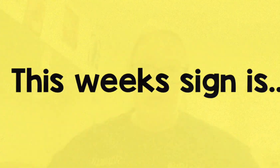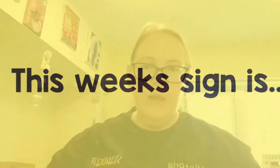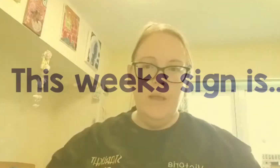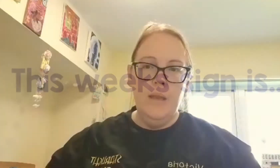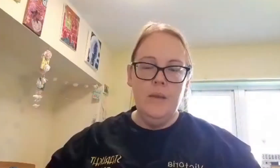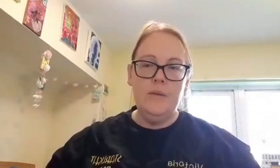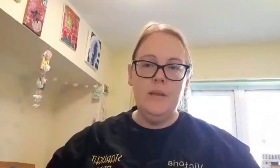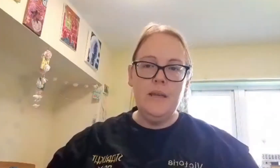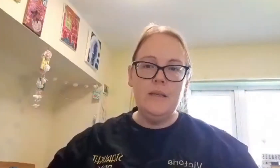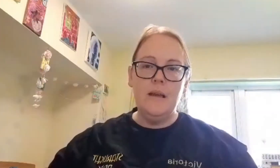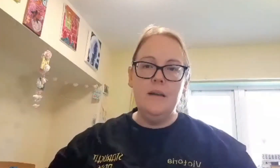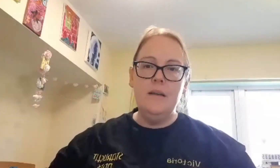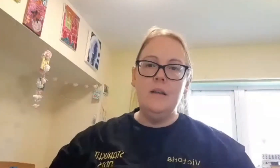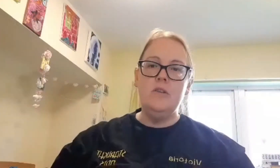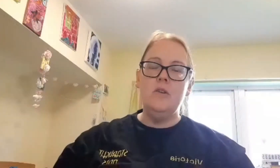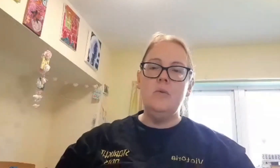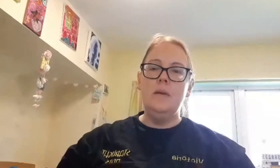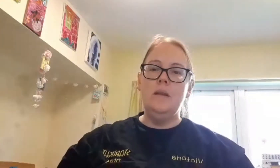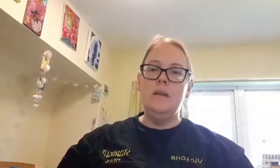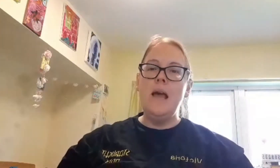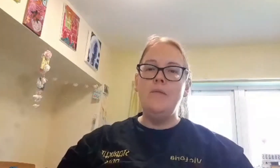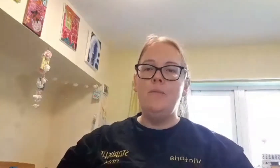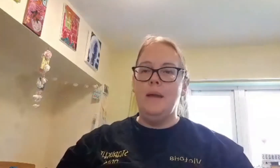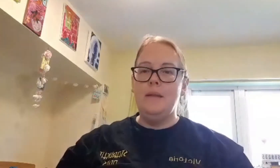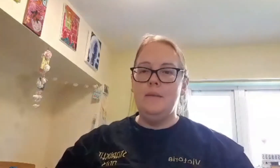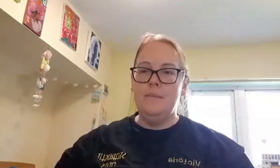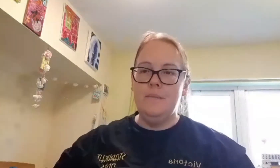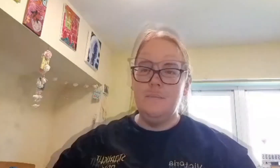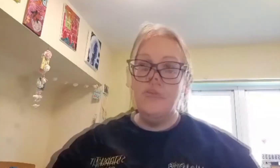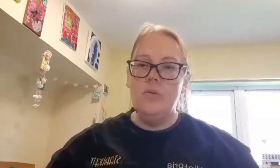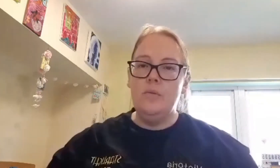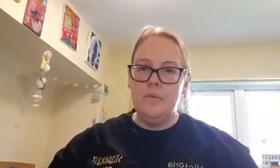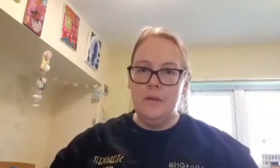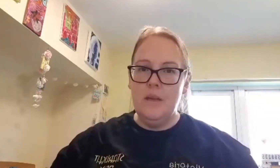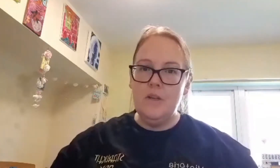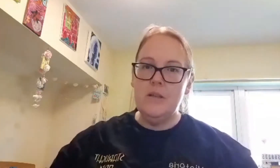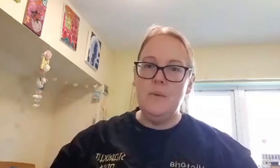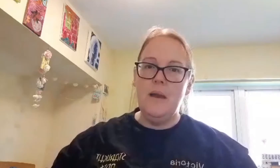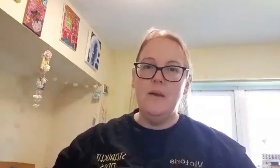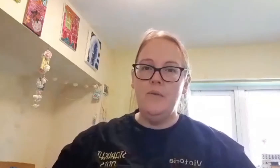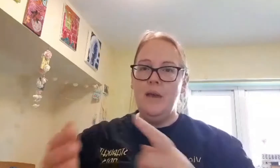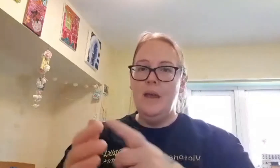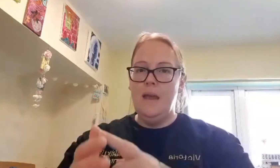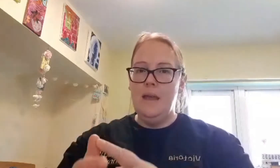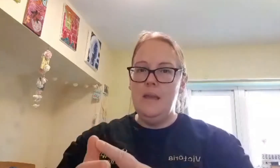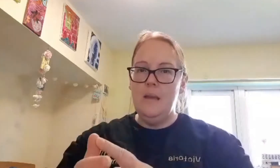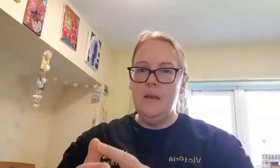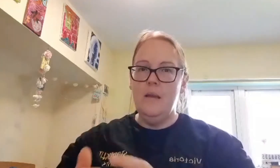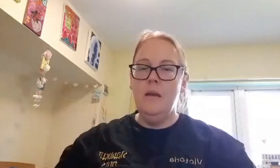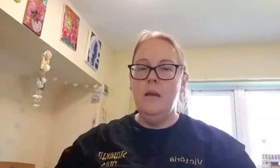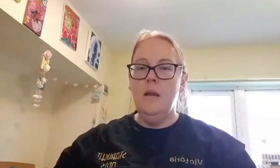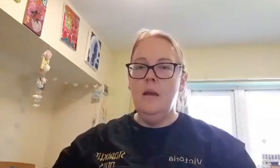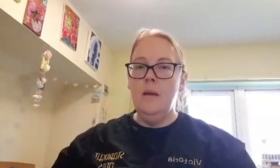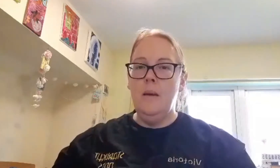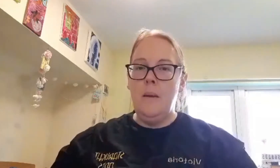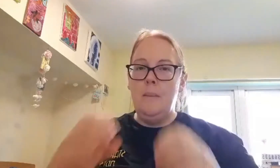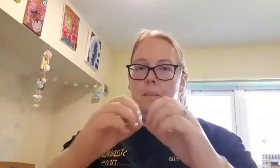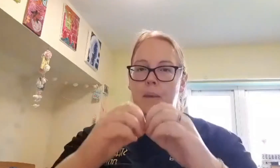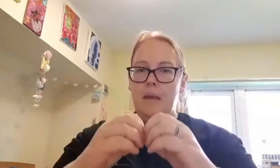Now today's sign is to do with the alphabet. So initially we have A, B,